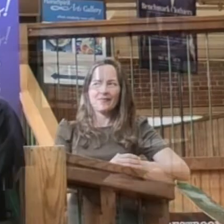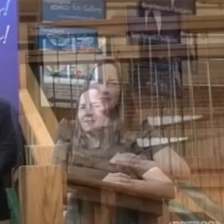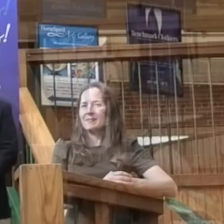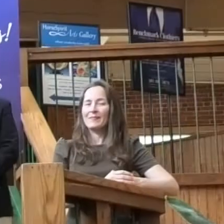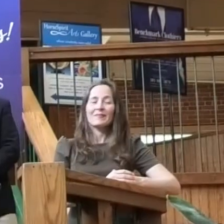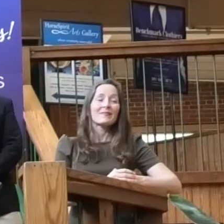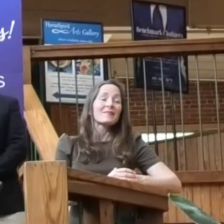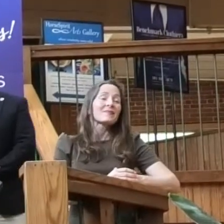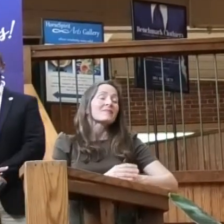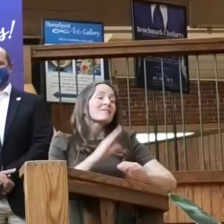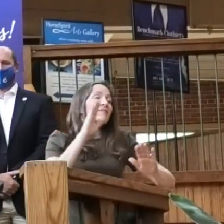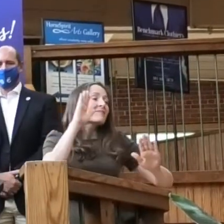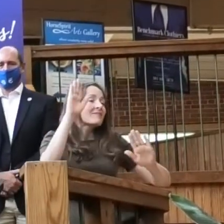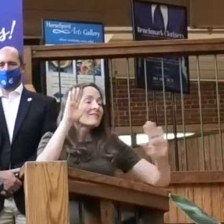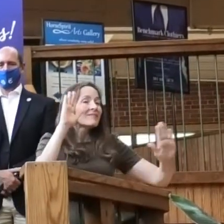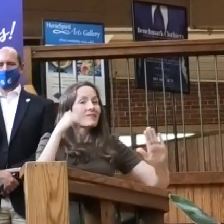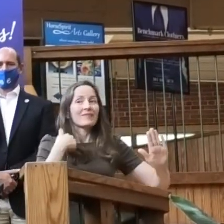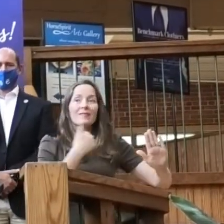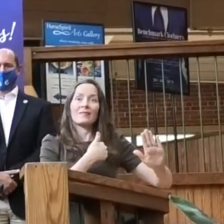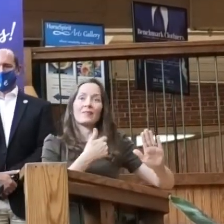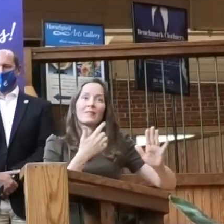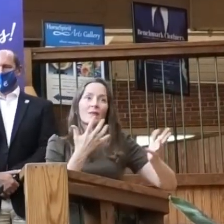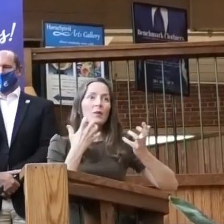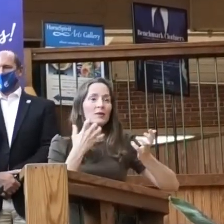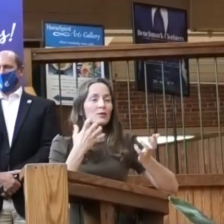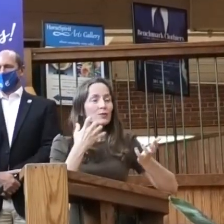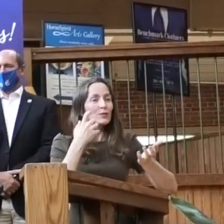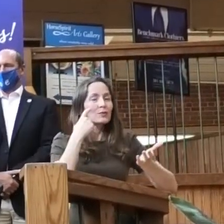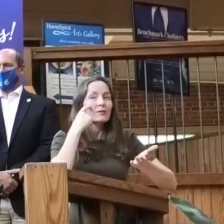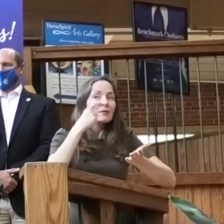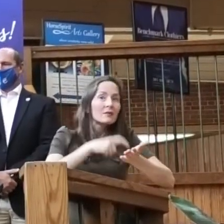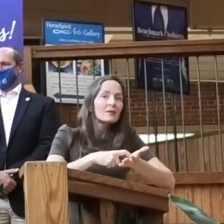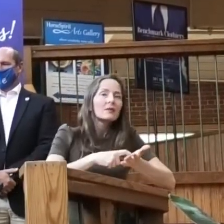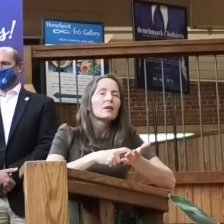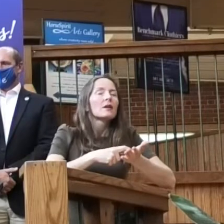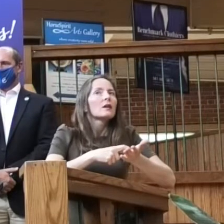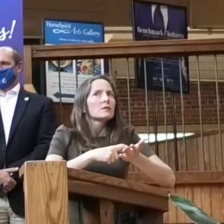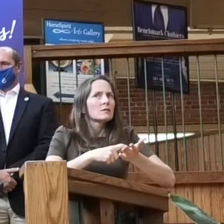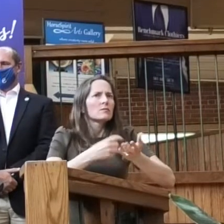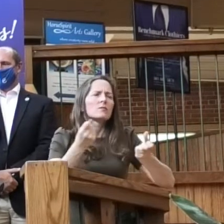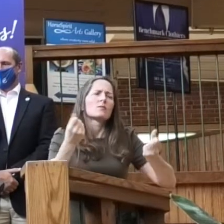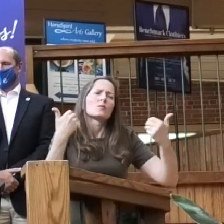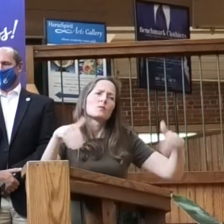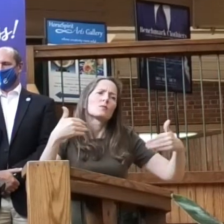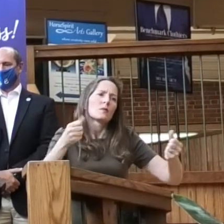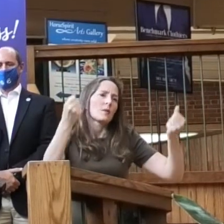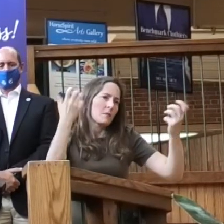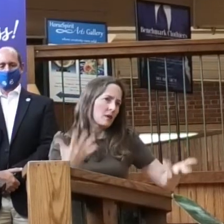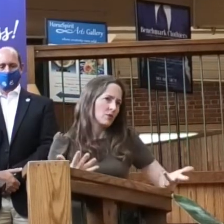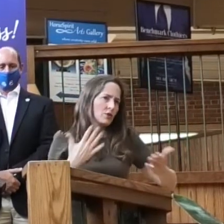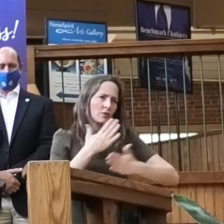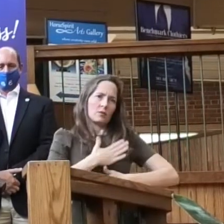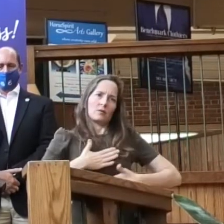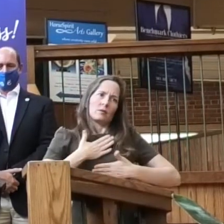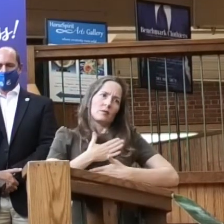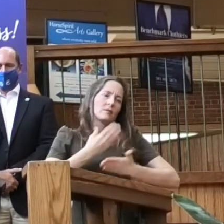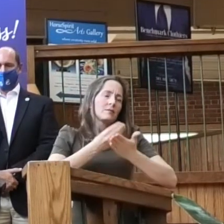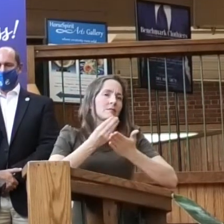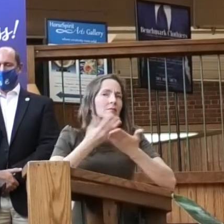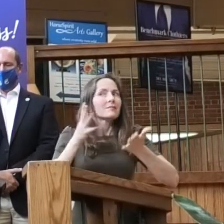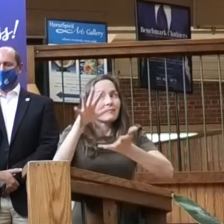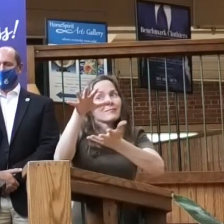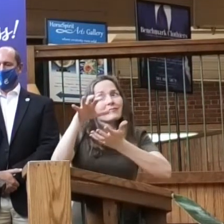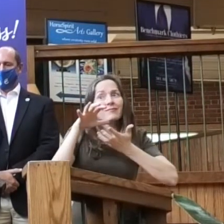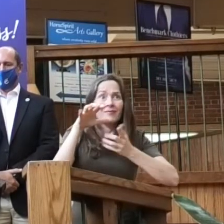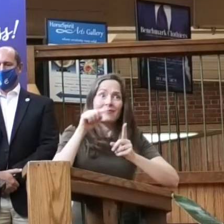We acknowledge Art of Heritage Salon, we acknowledge and we appreciate the funds that has been received from this grant.